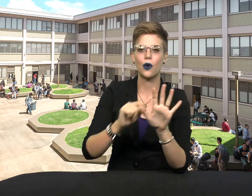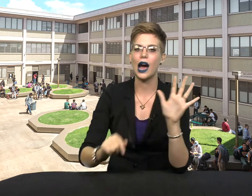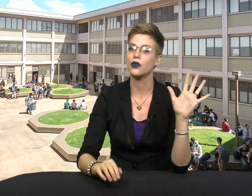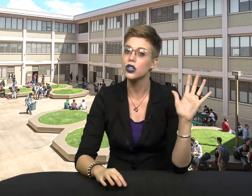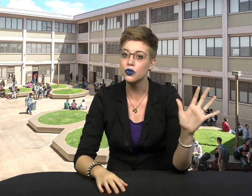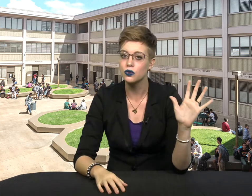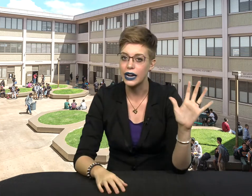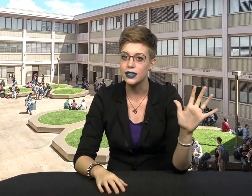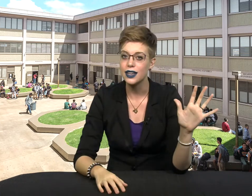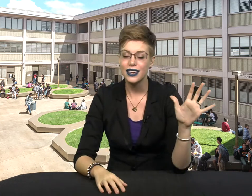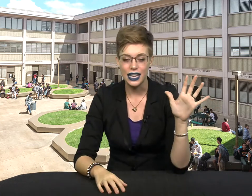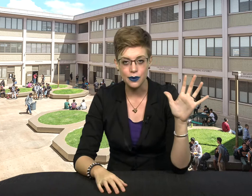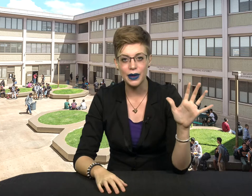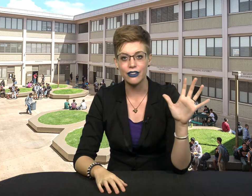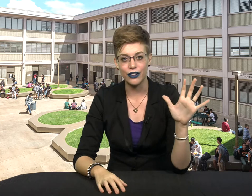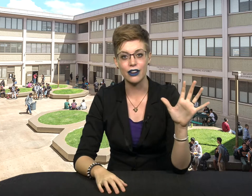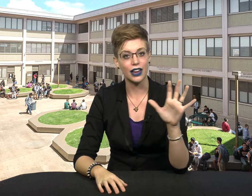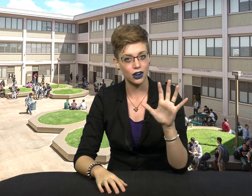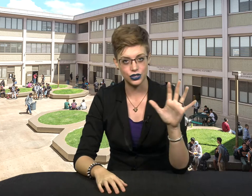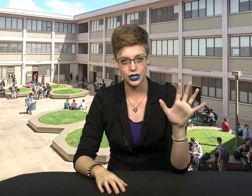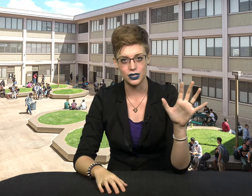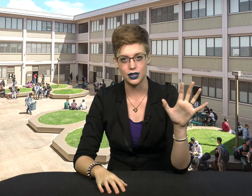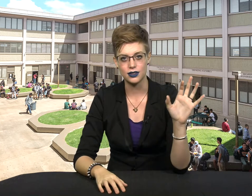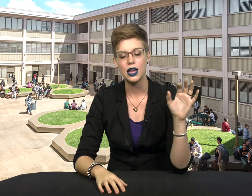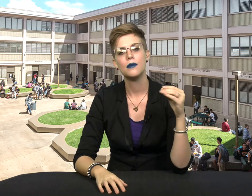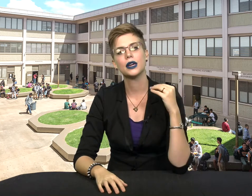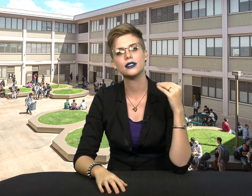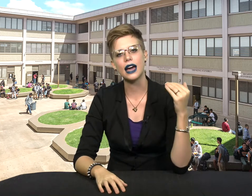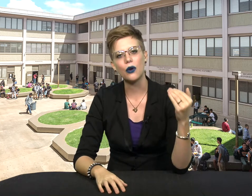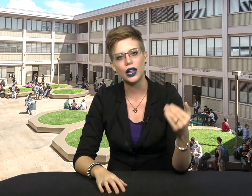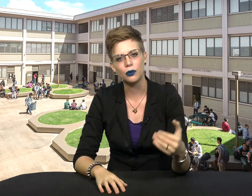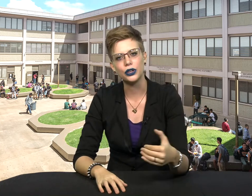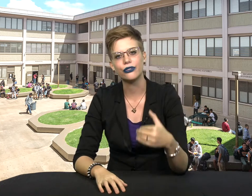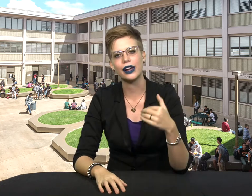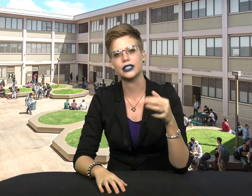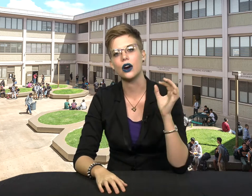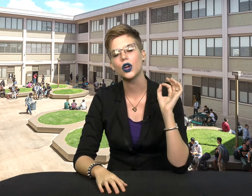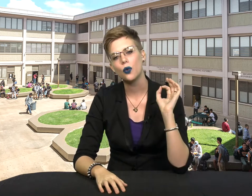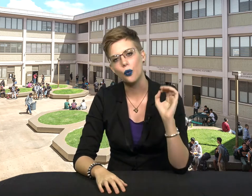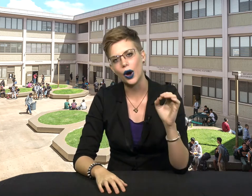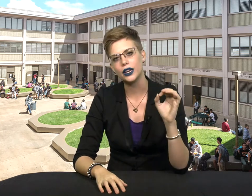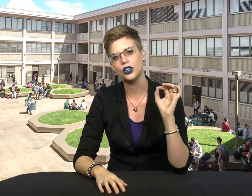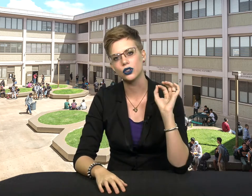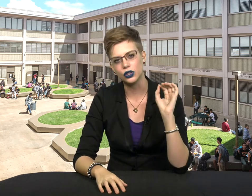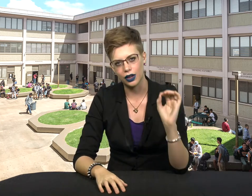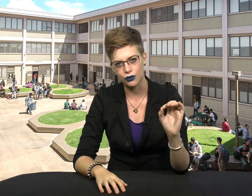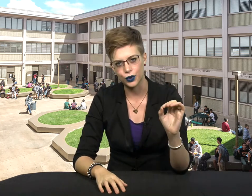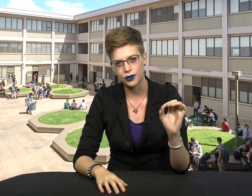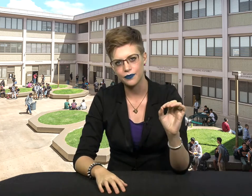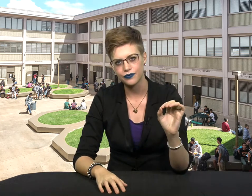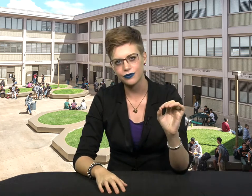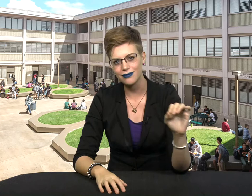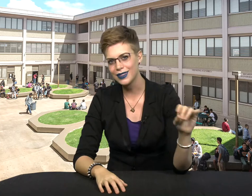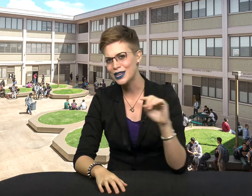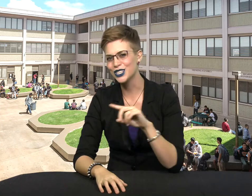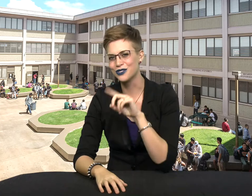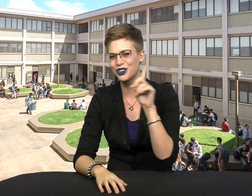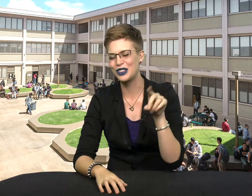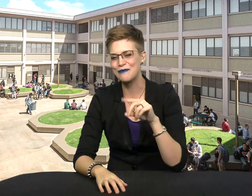how you rate in the big five characteristics because that will help you find out what you're looking for. So, circling back